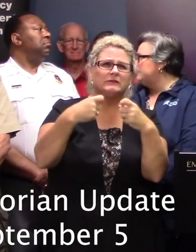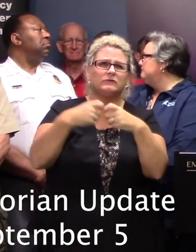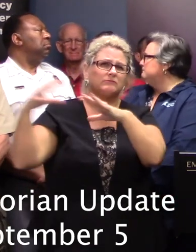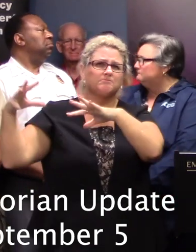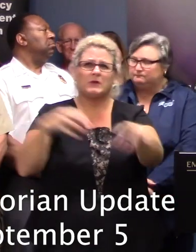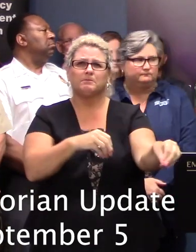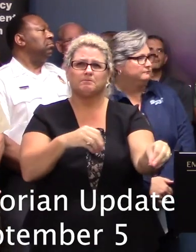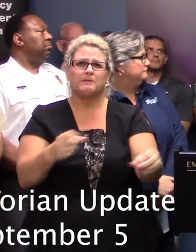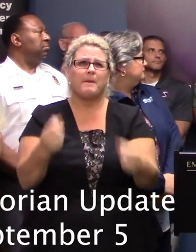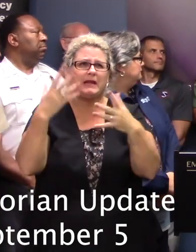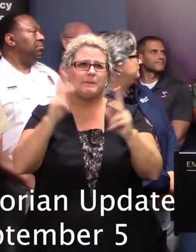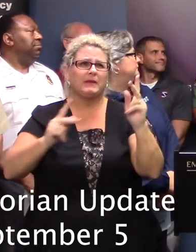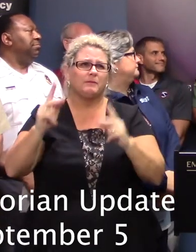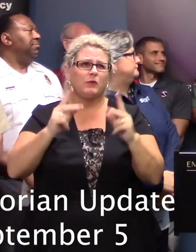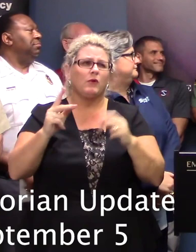Yes.